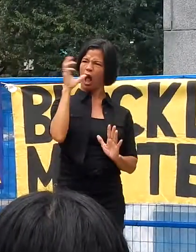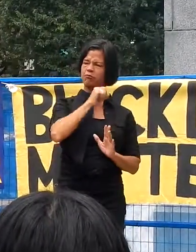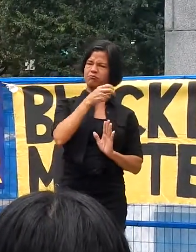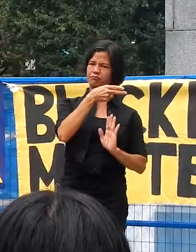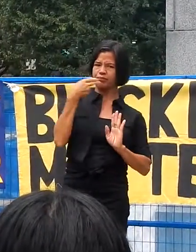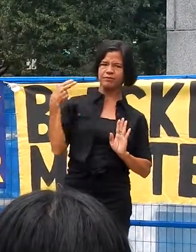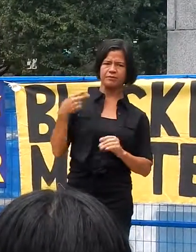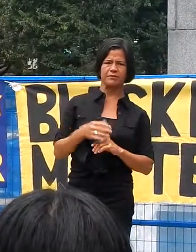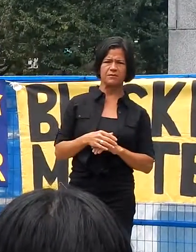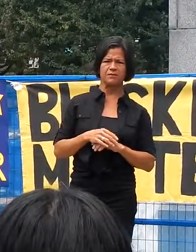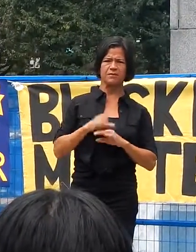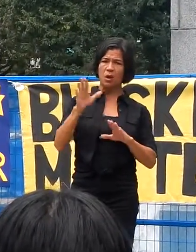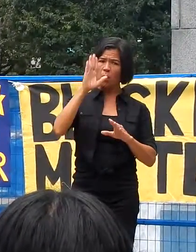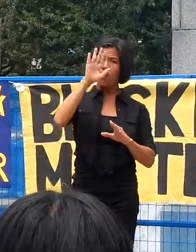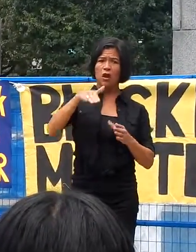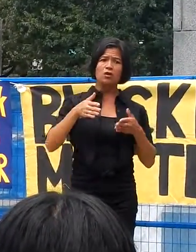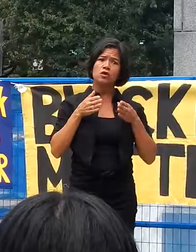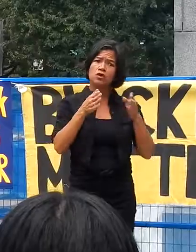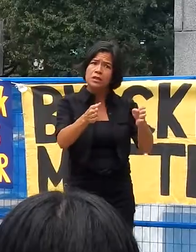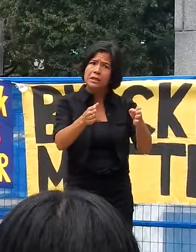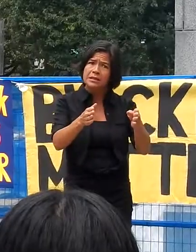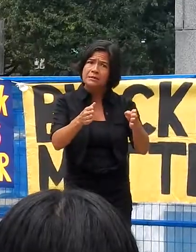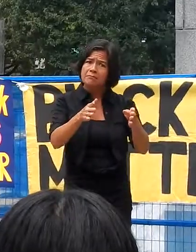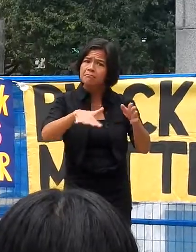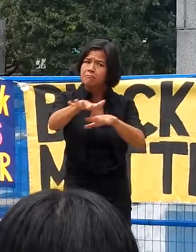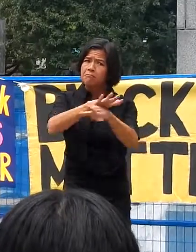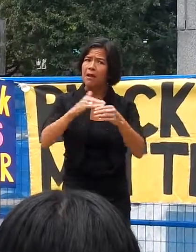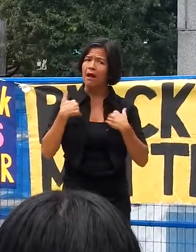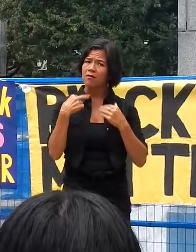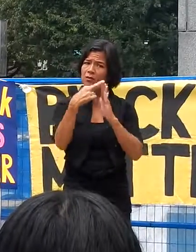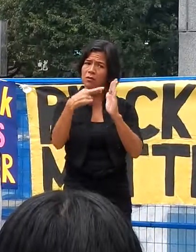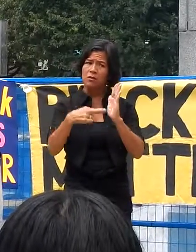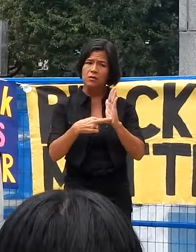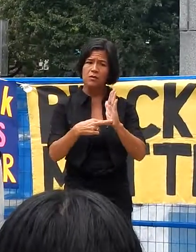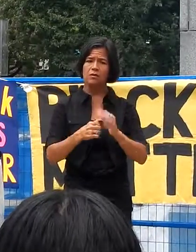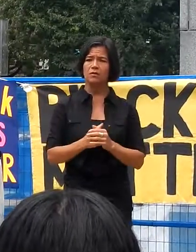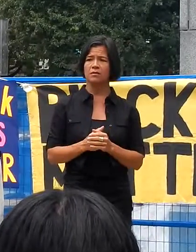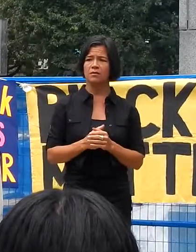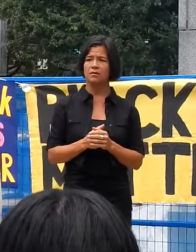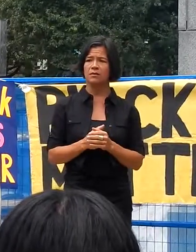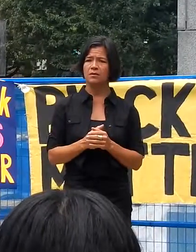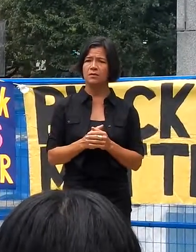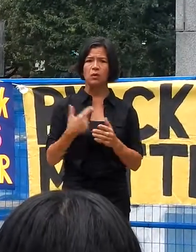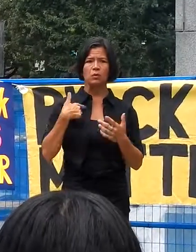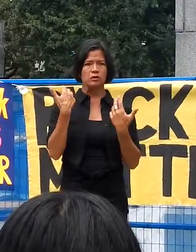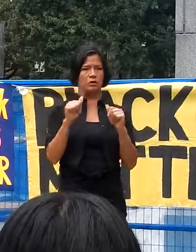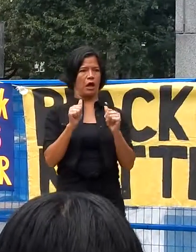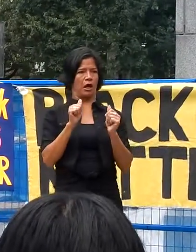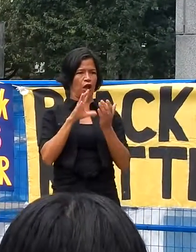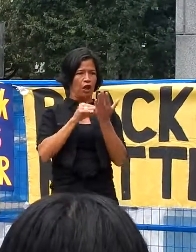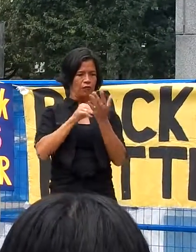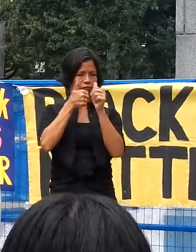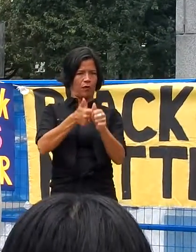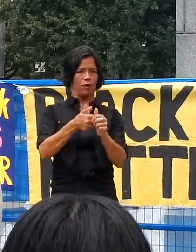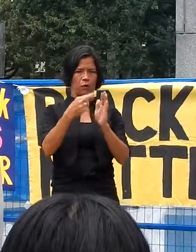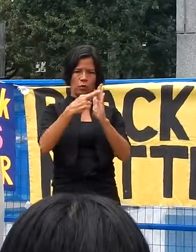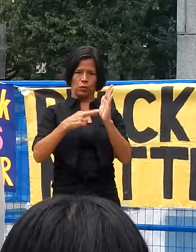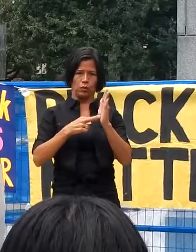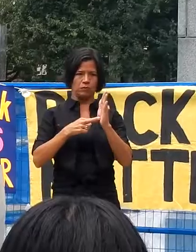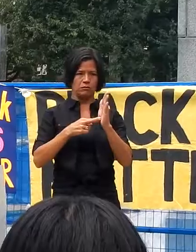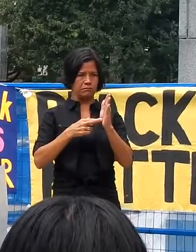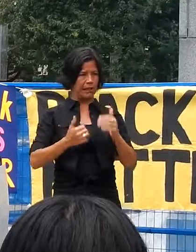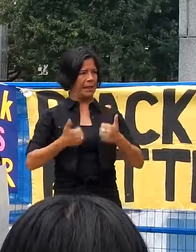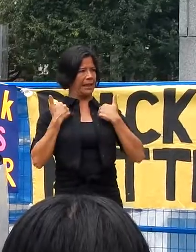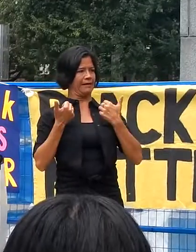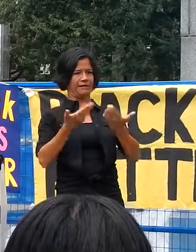Streets have rules. We face challenges of trying to master these rules. We have to learn